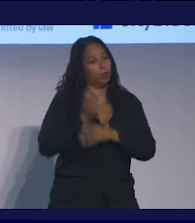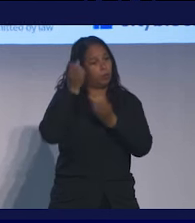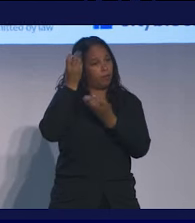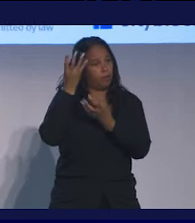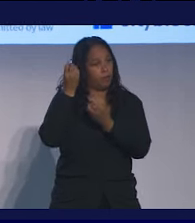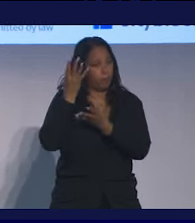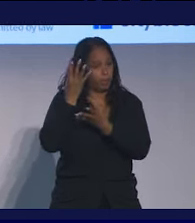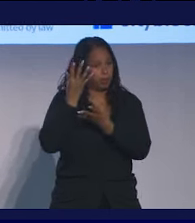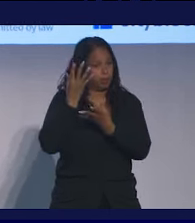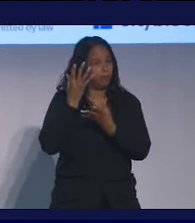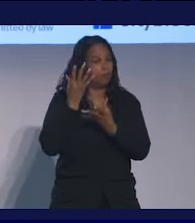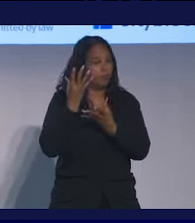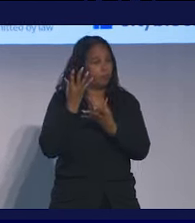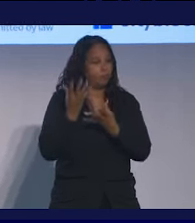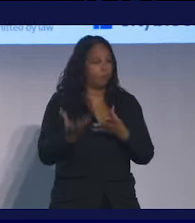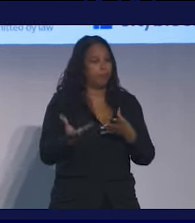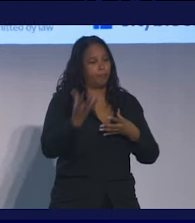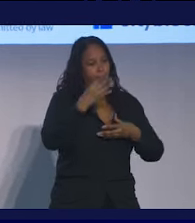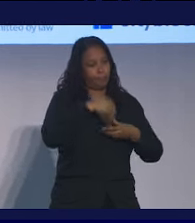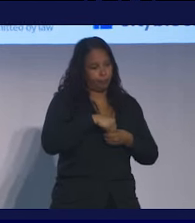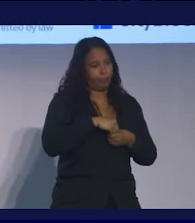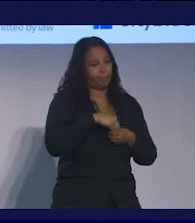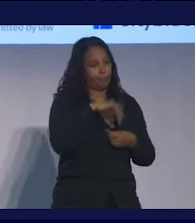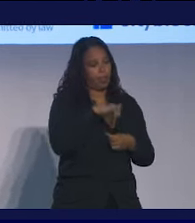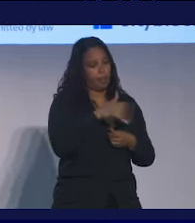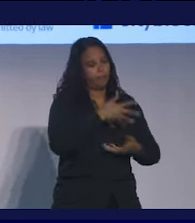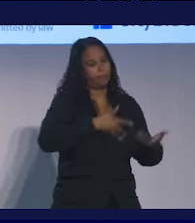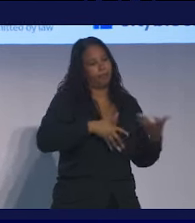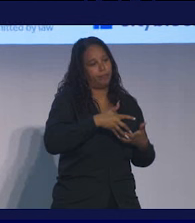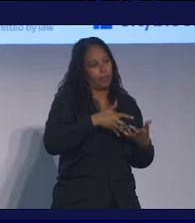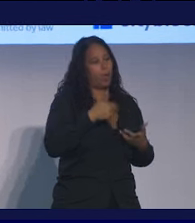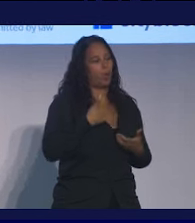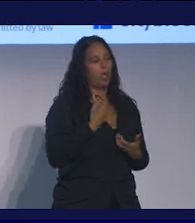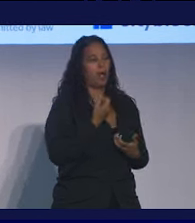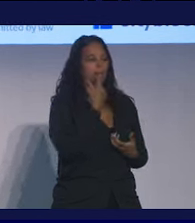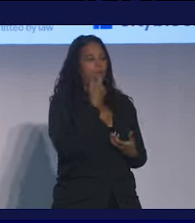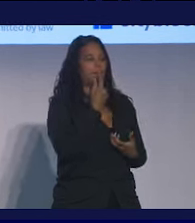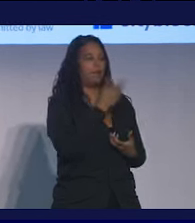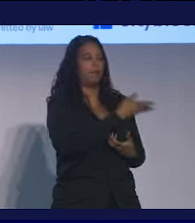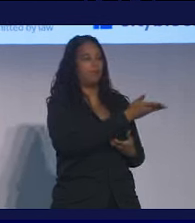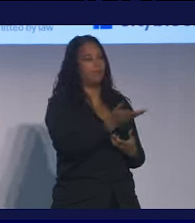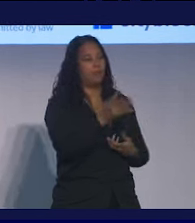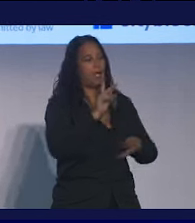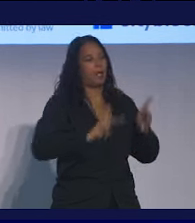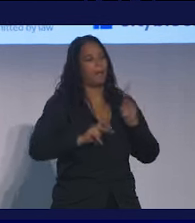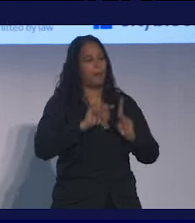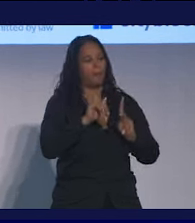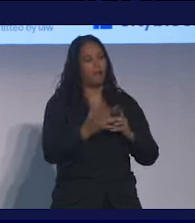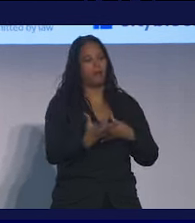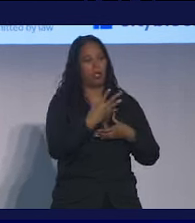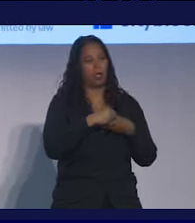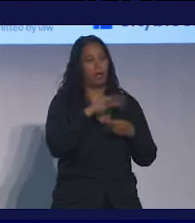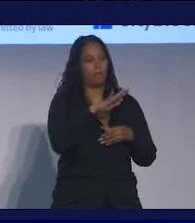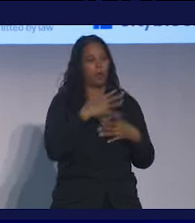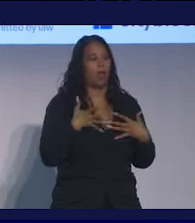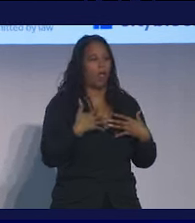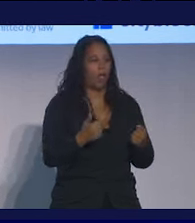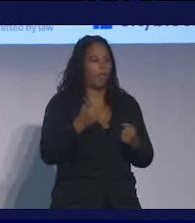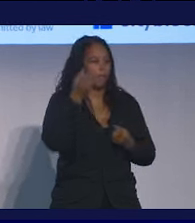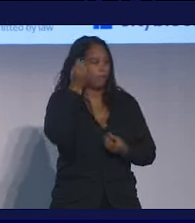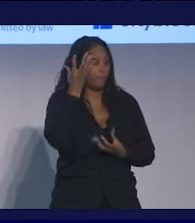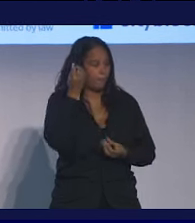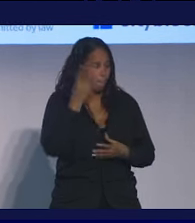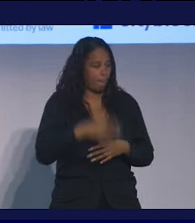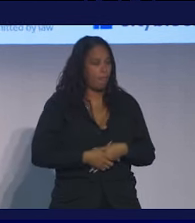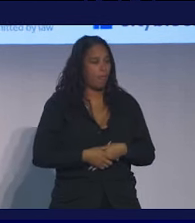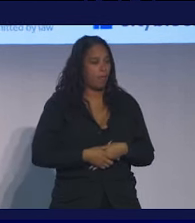interoperable with electronic health records so we understand what's going on for people. And that is inclusive of behavioral health data. I think that's so important. I wonder if